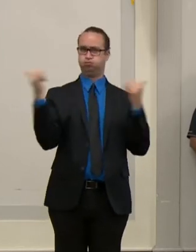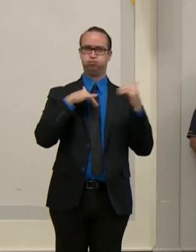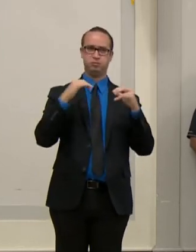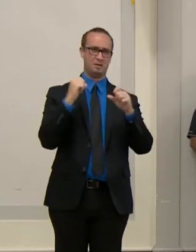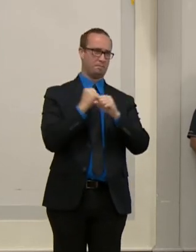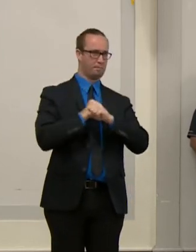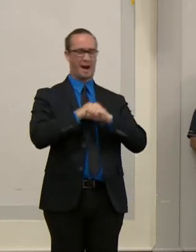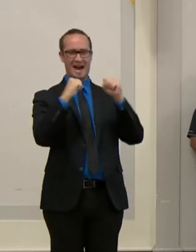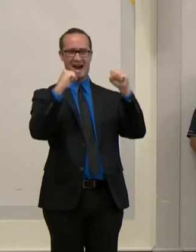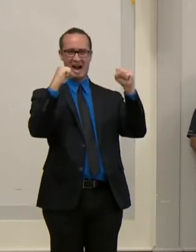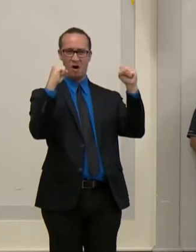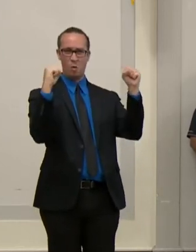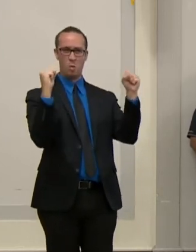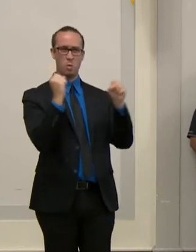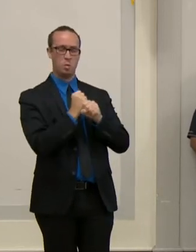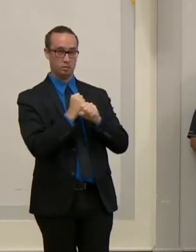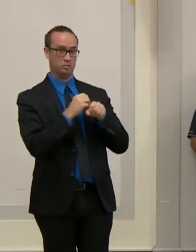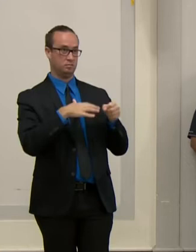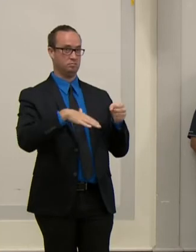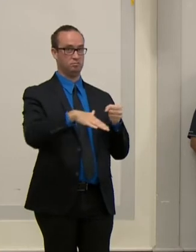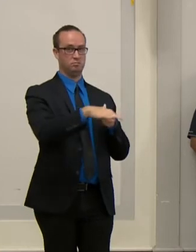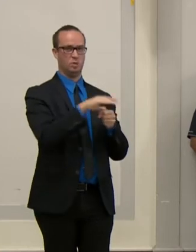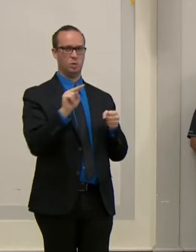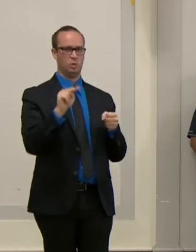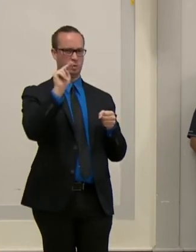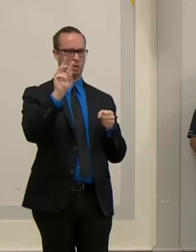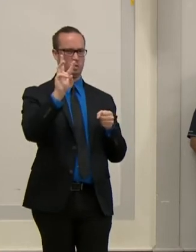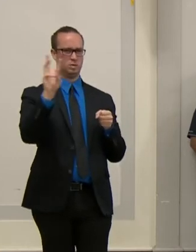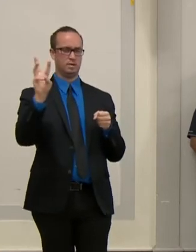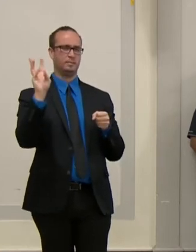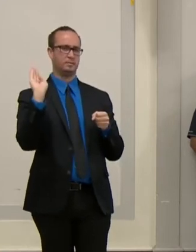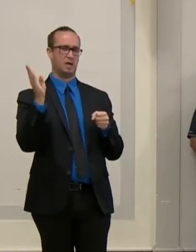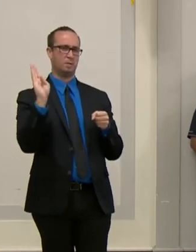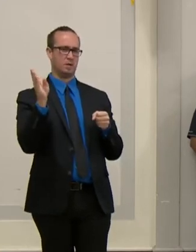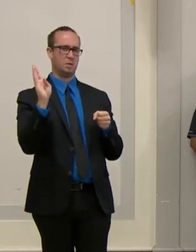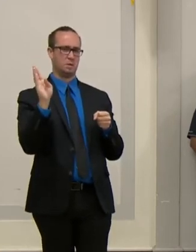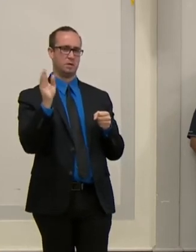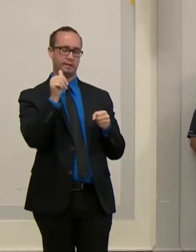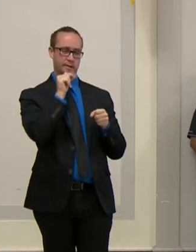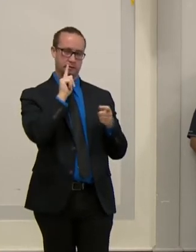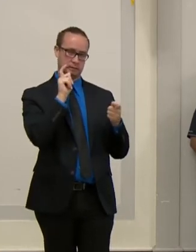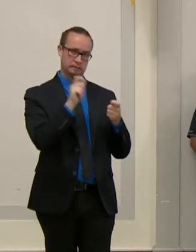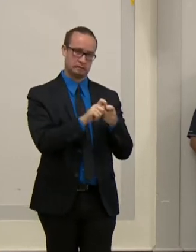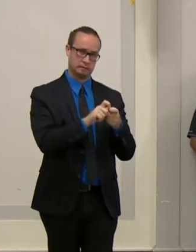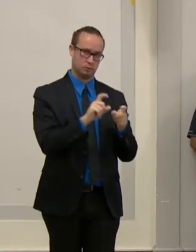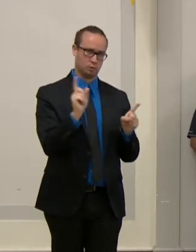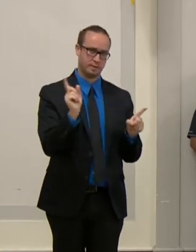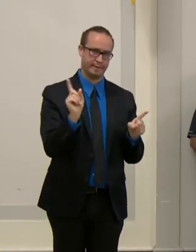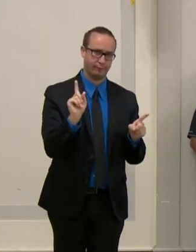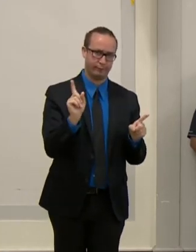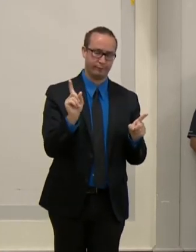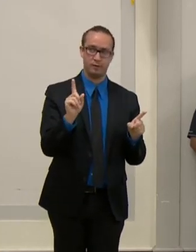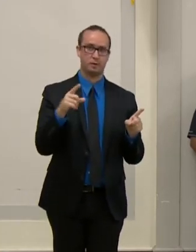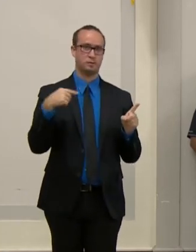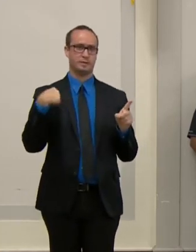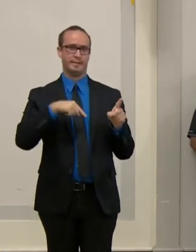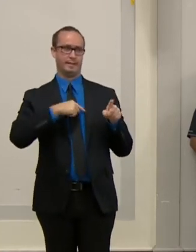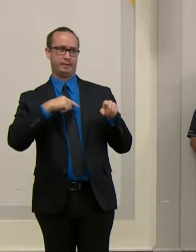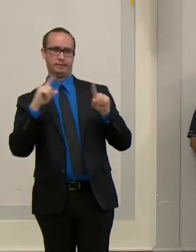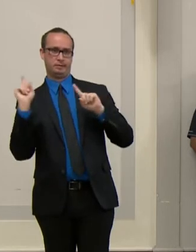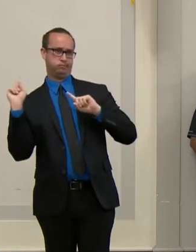without any specific address. We dispatched a unit to investigate the reports. At 944,